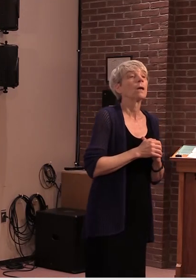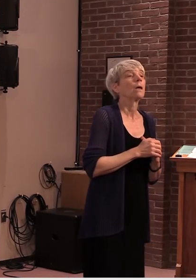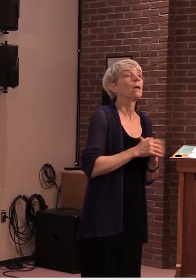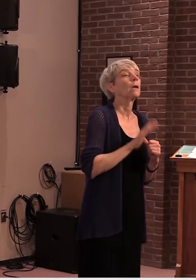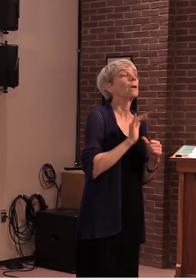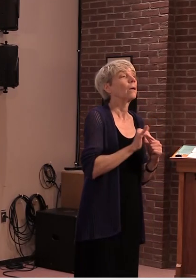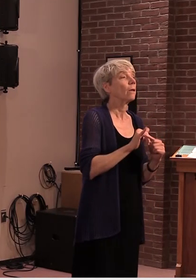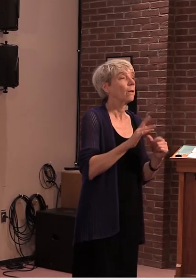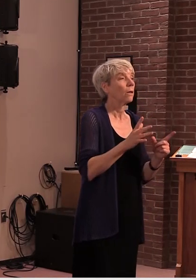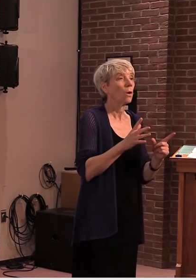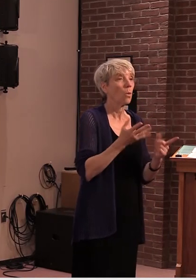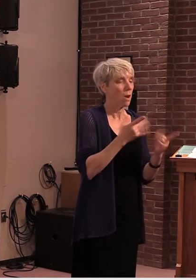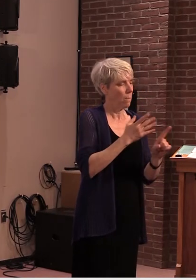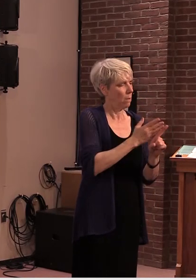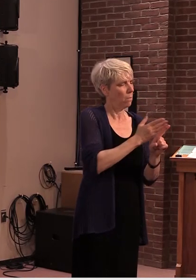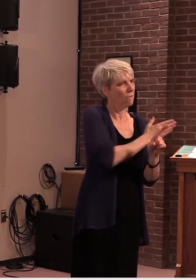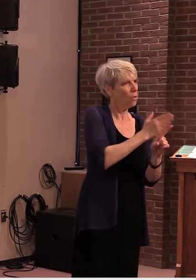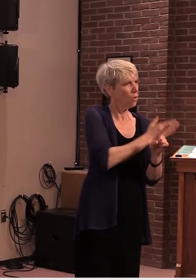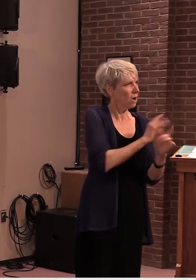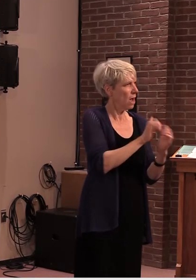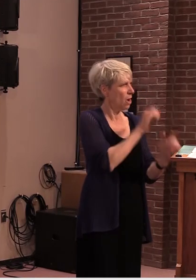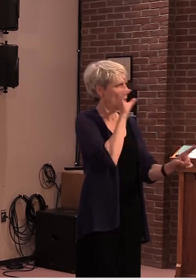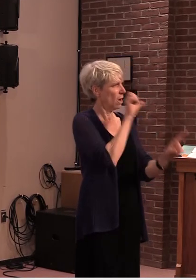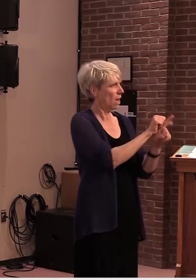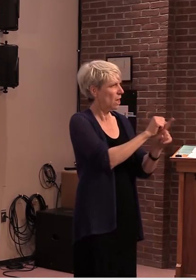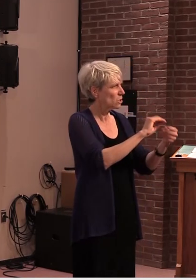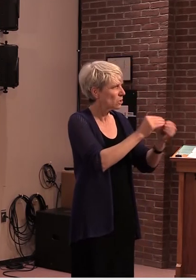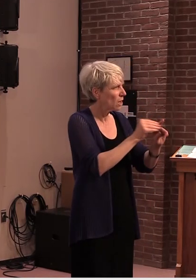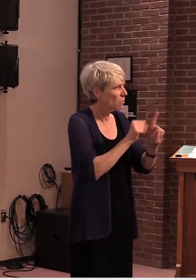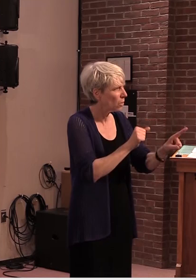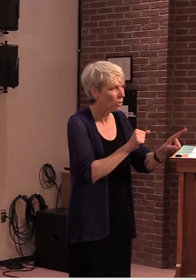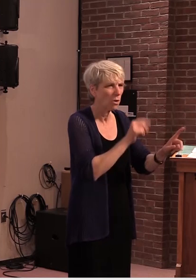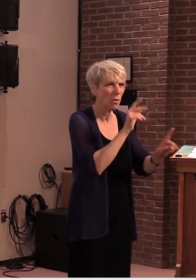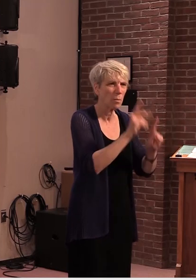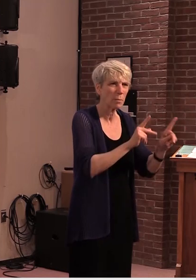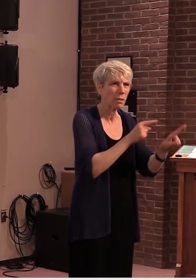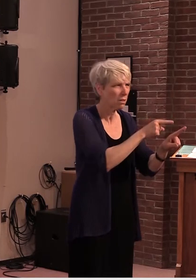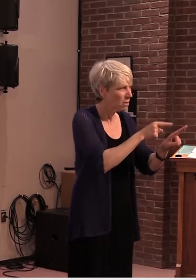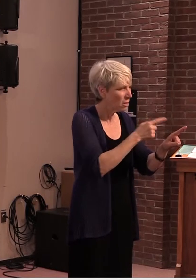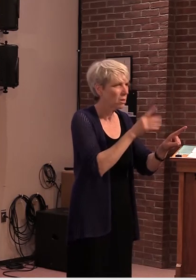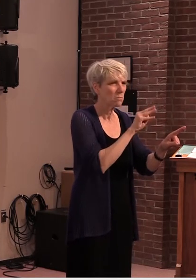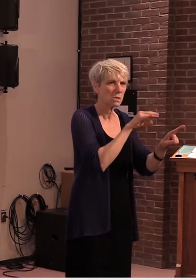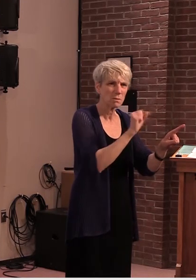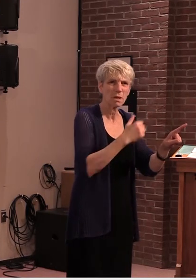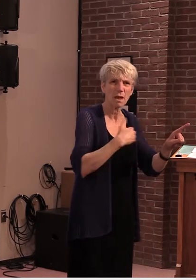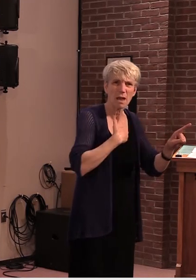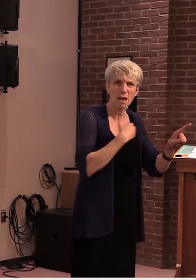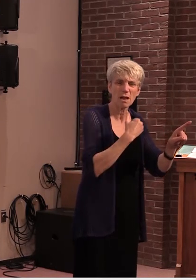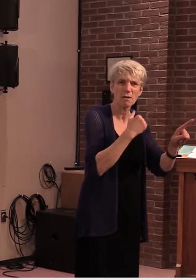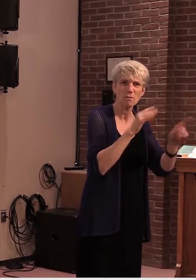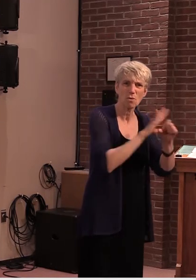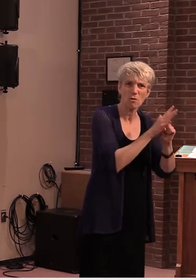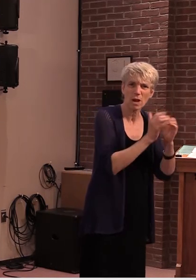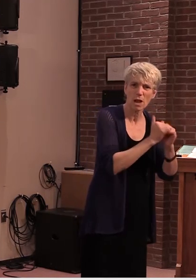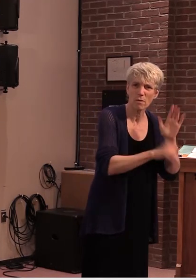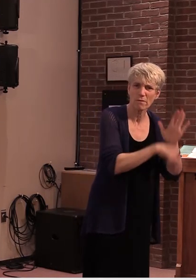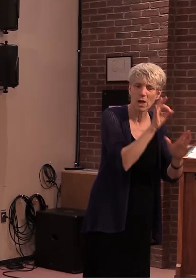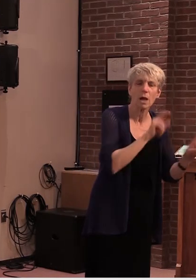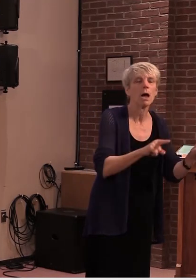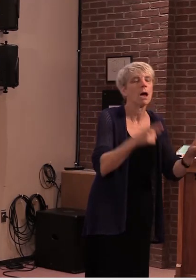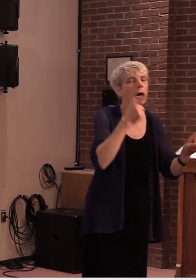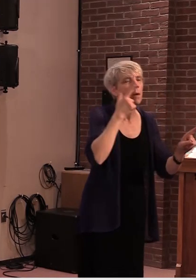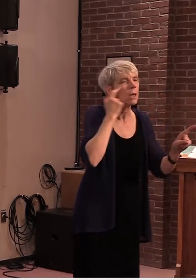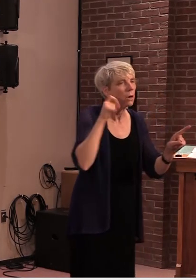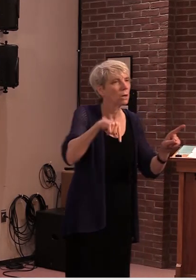in mississippi it was the high level of standards used here in vermont that discovered there may be a problem